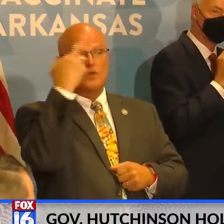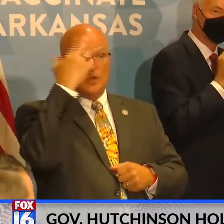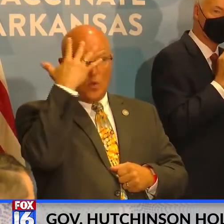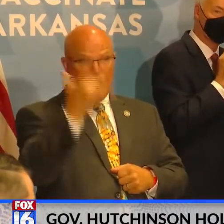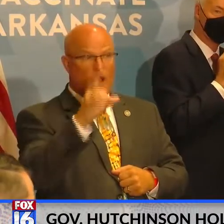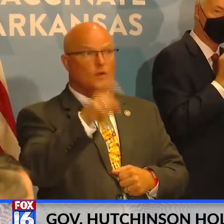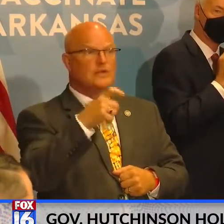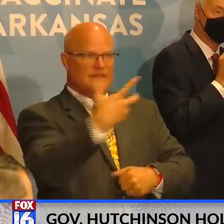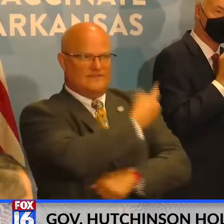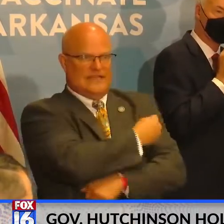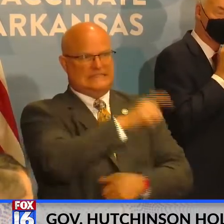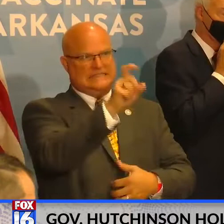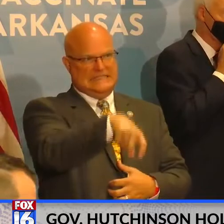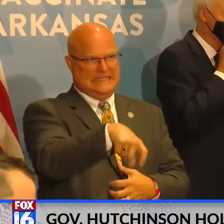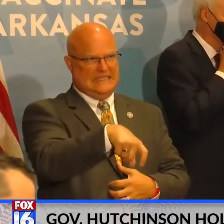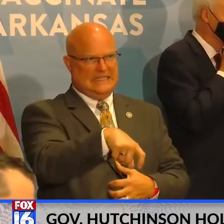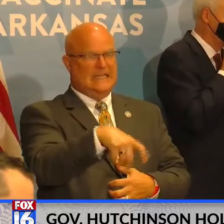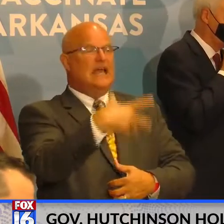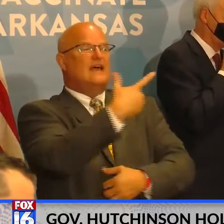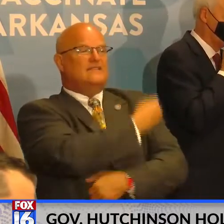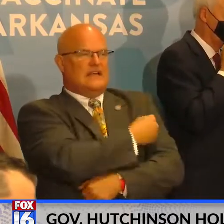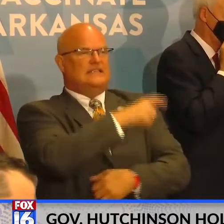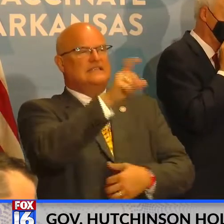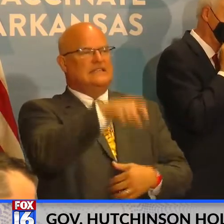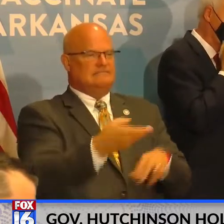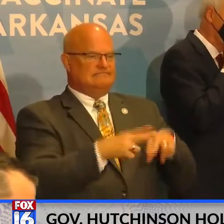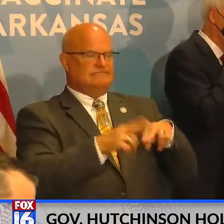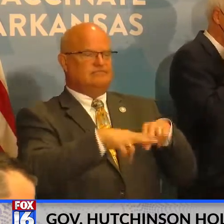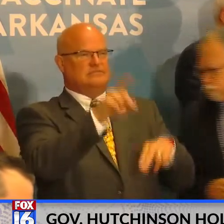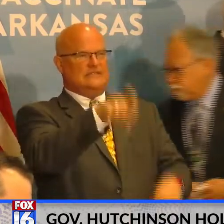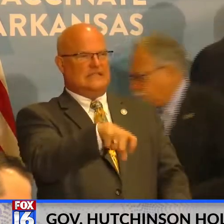why we need to be vaccinated, right? We need to get those vaccination numbers up.